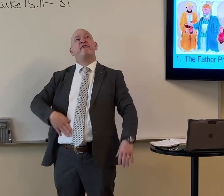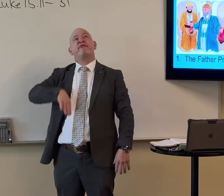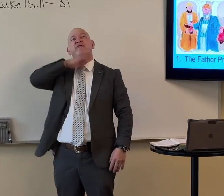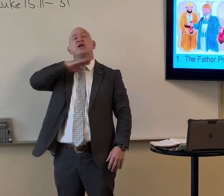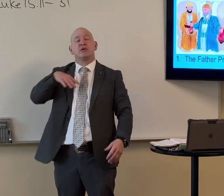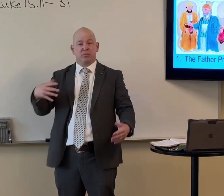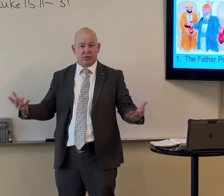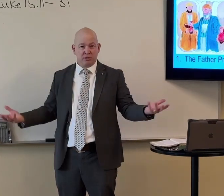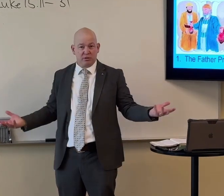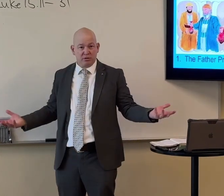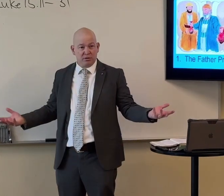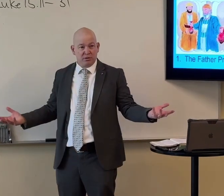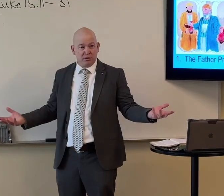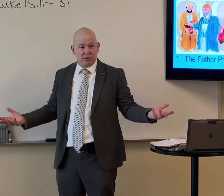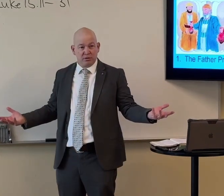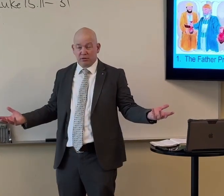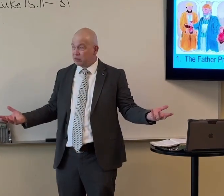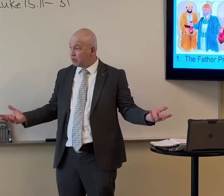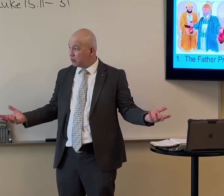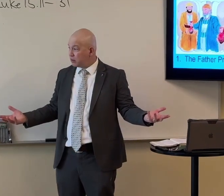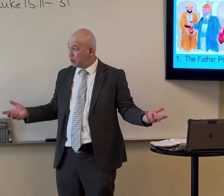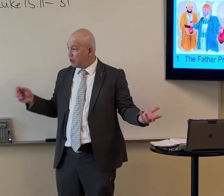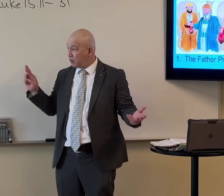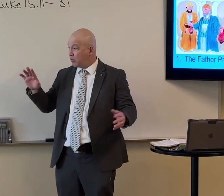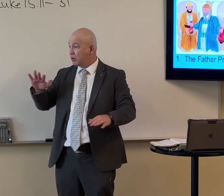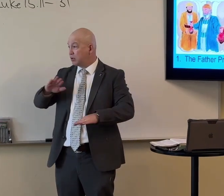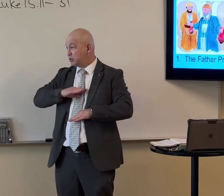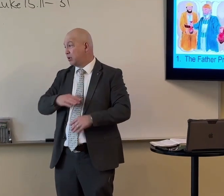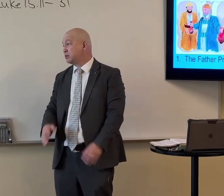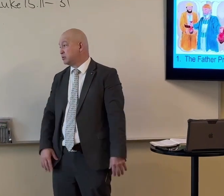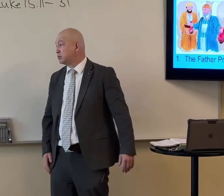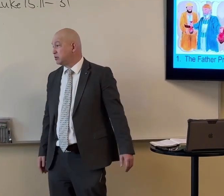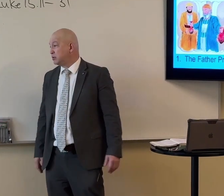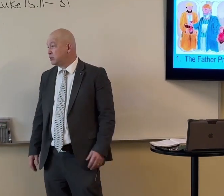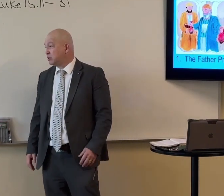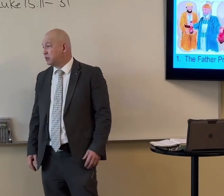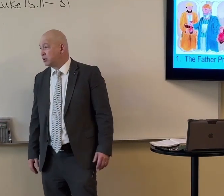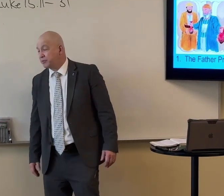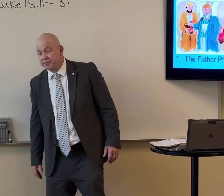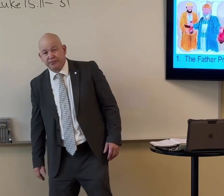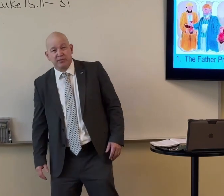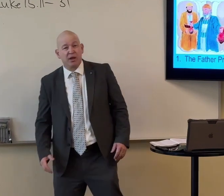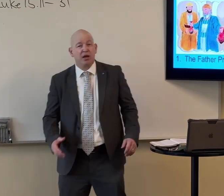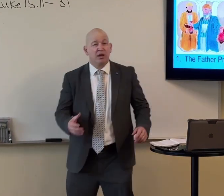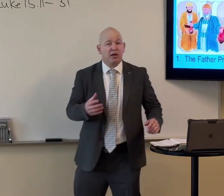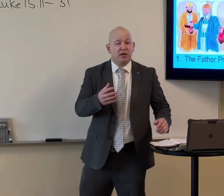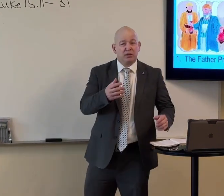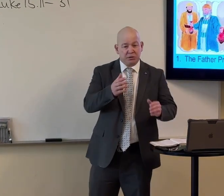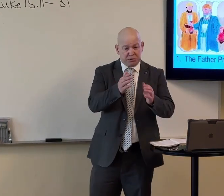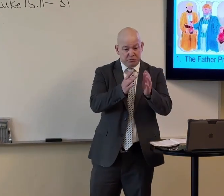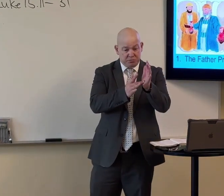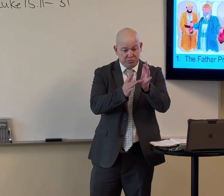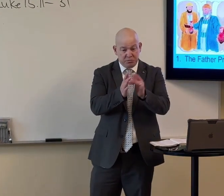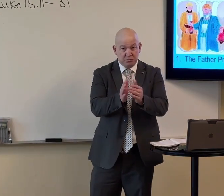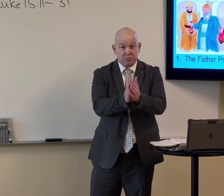You know, I just, I can't be getting these things right now. keeps getting put off. And now I'm fed up and I'm not satisfied.